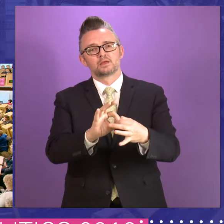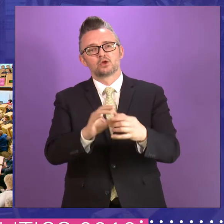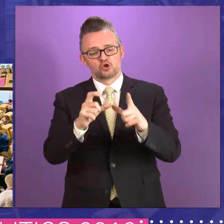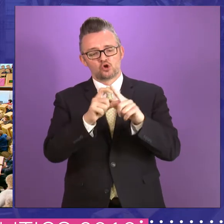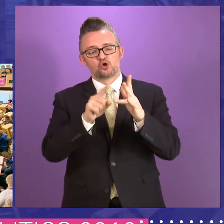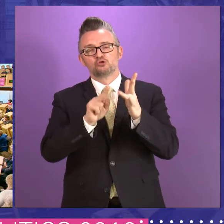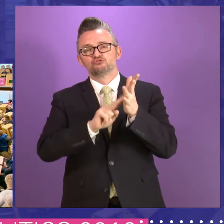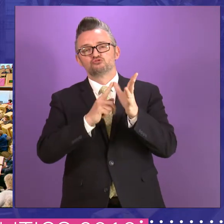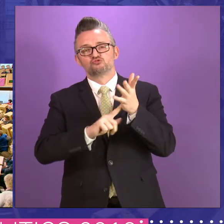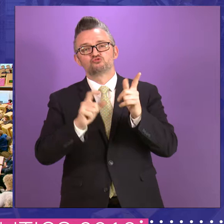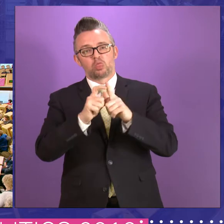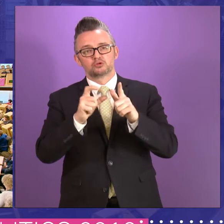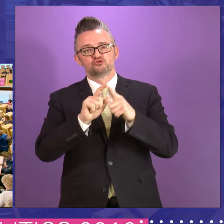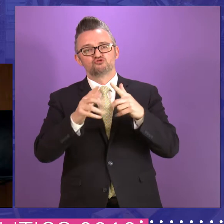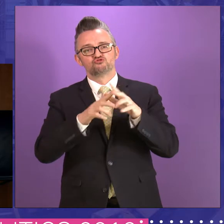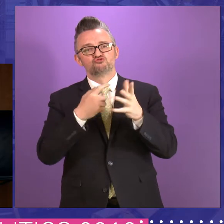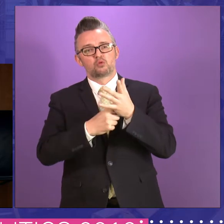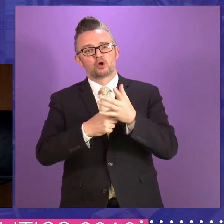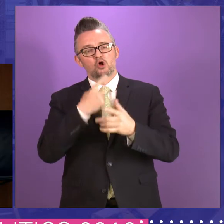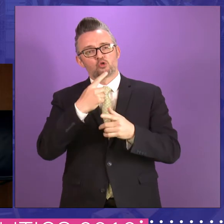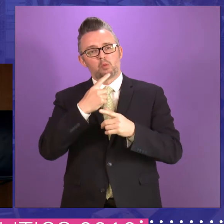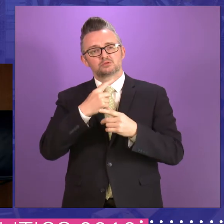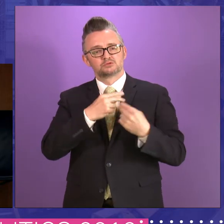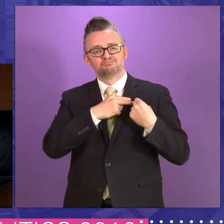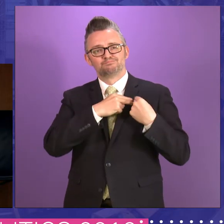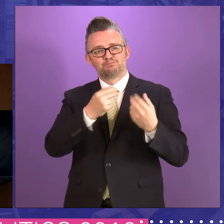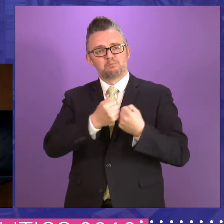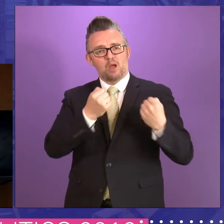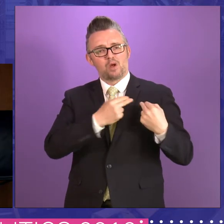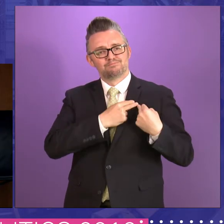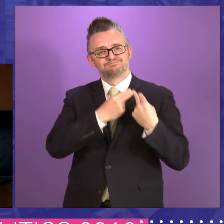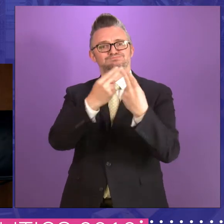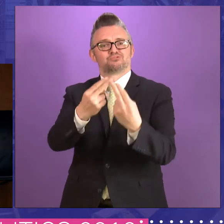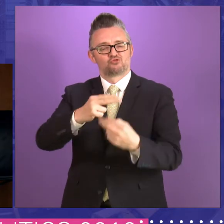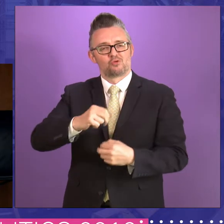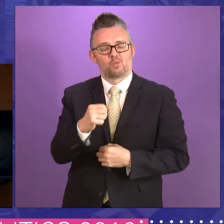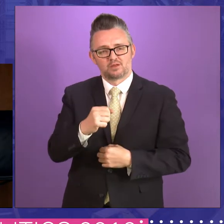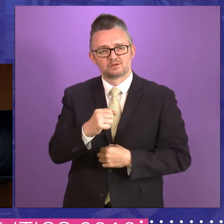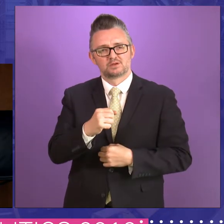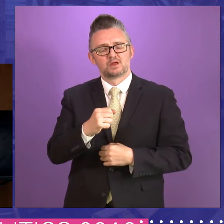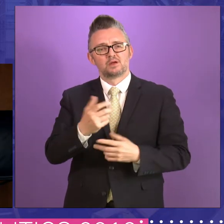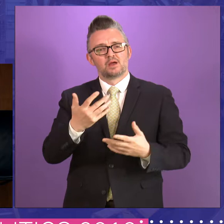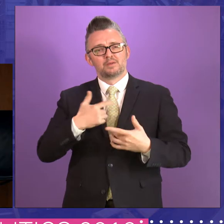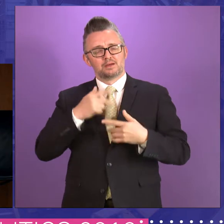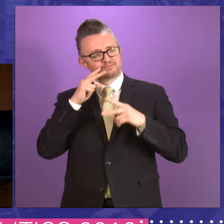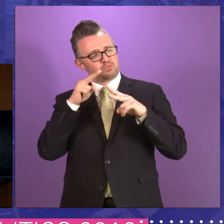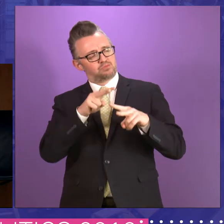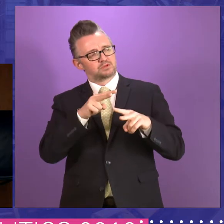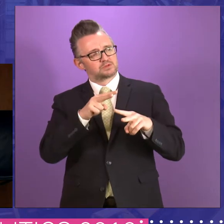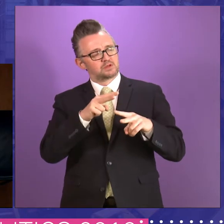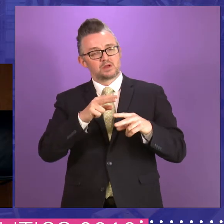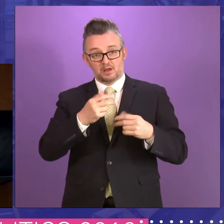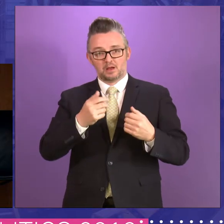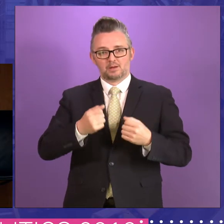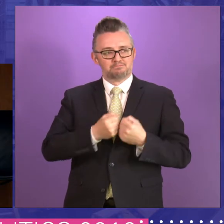Donald Juer's famous phrase about devolution as an event and not a process. And I suppose those of us who have observed devolution, um,